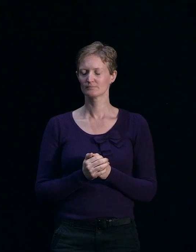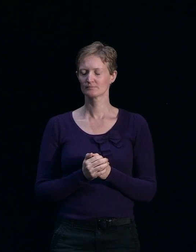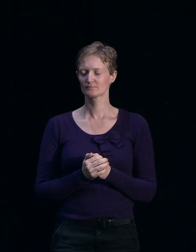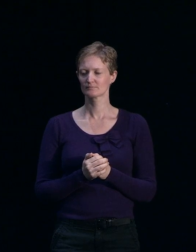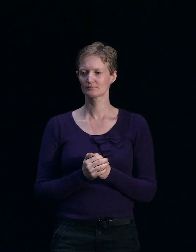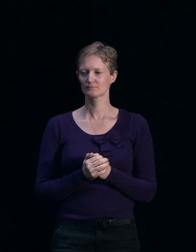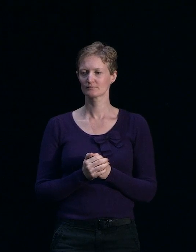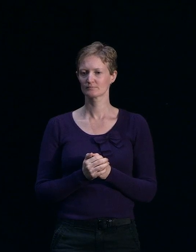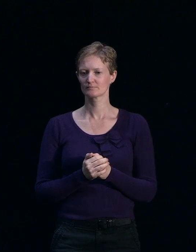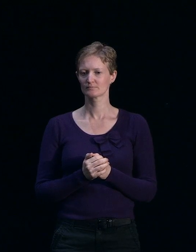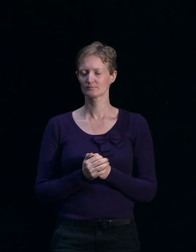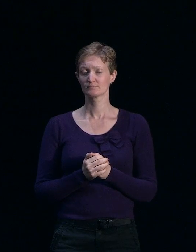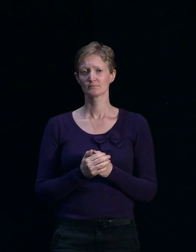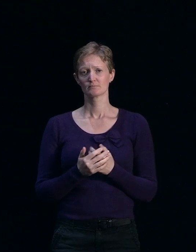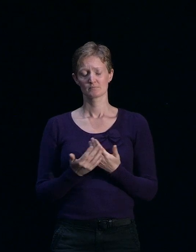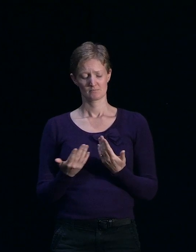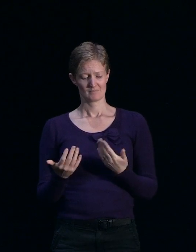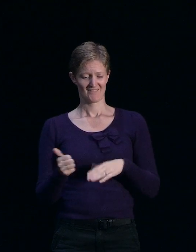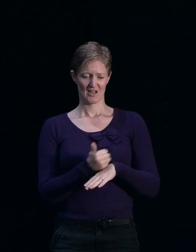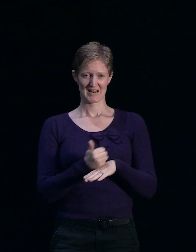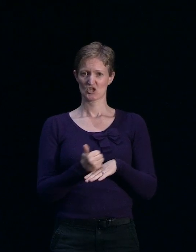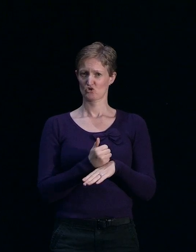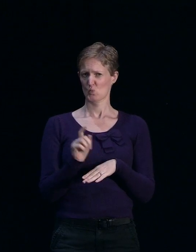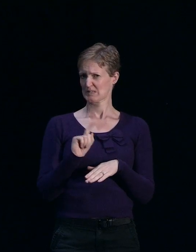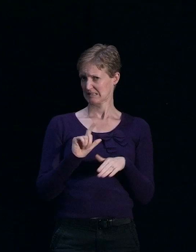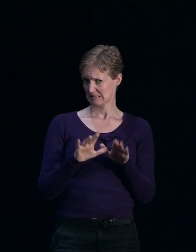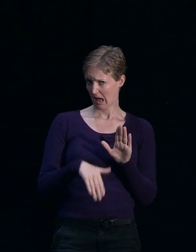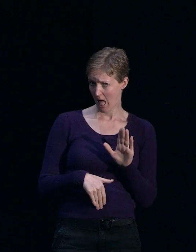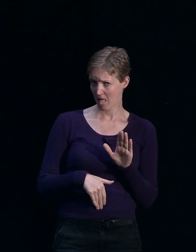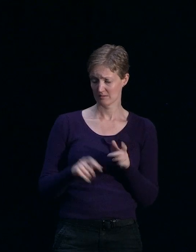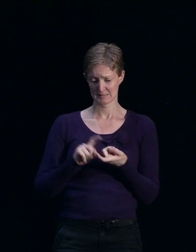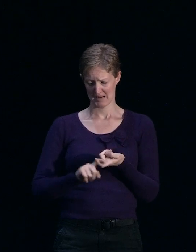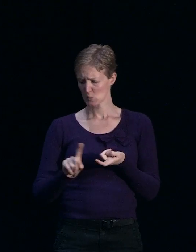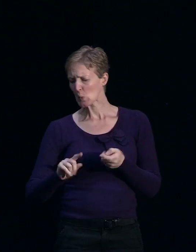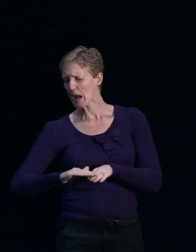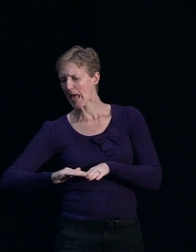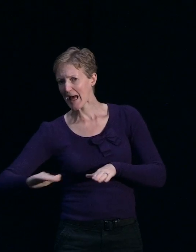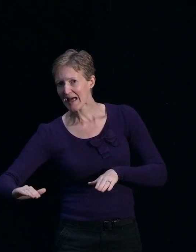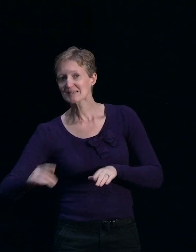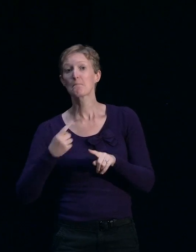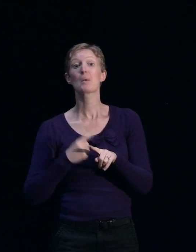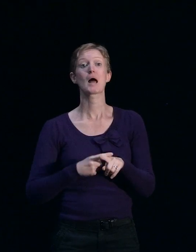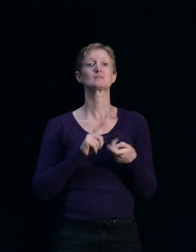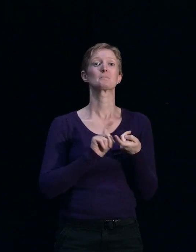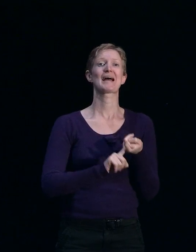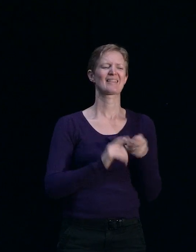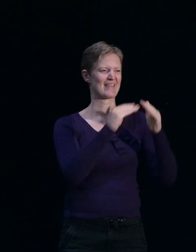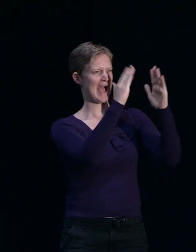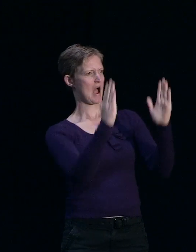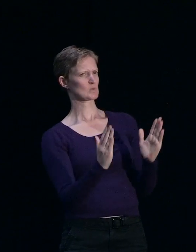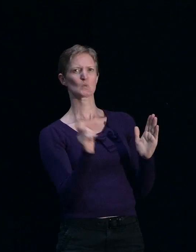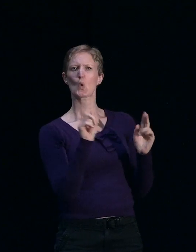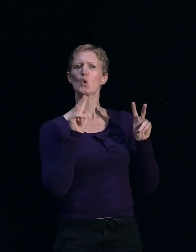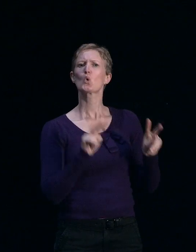The type of foundation depends not only on the land, but also on the type of house that's going to be built.